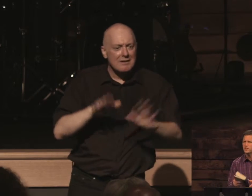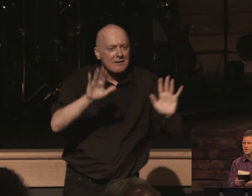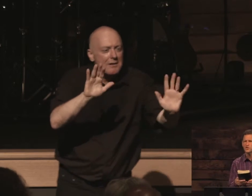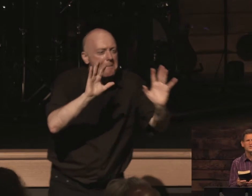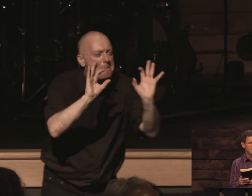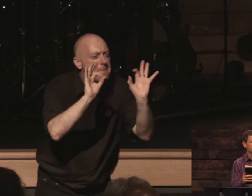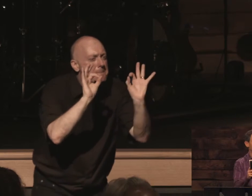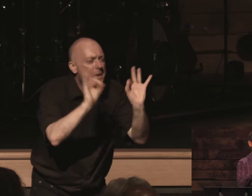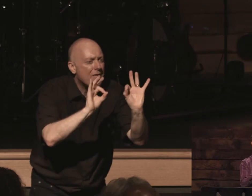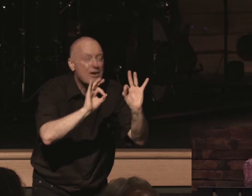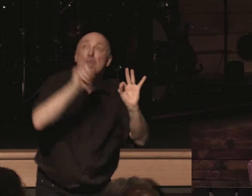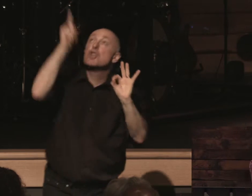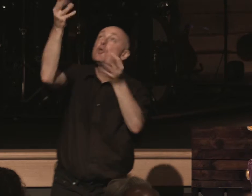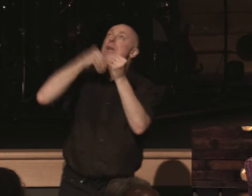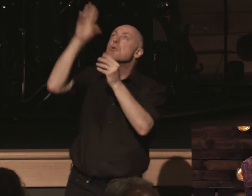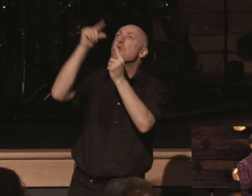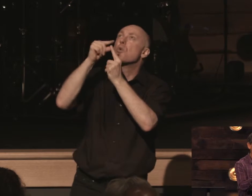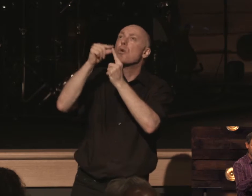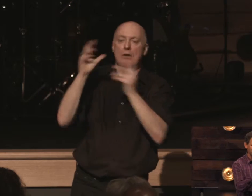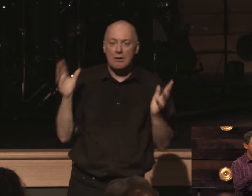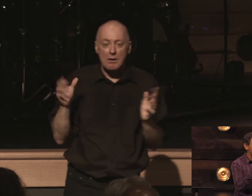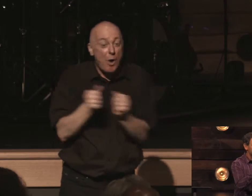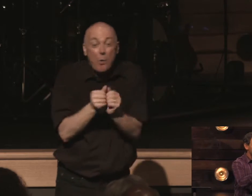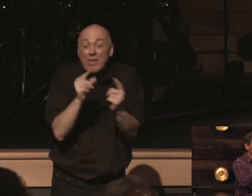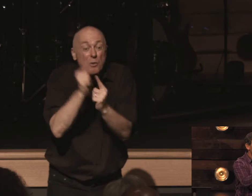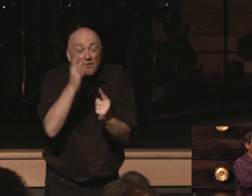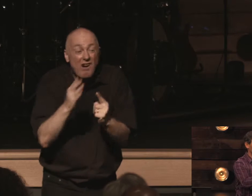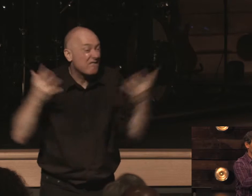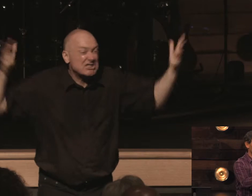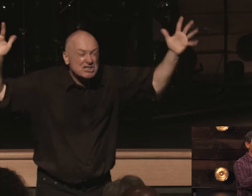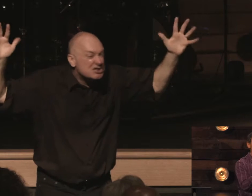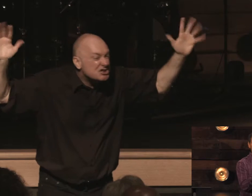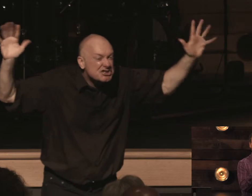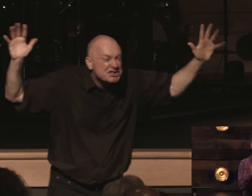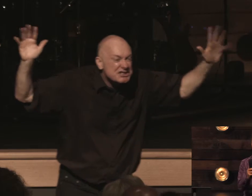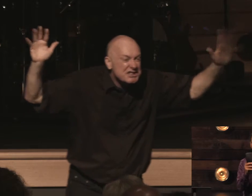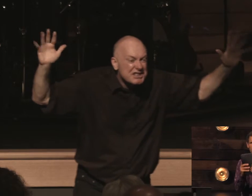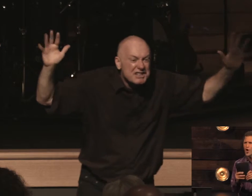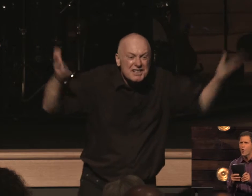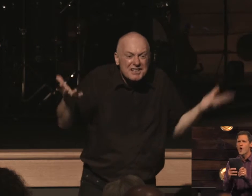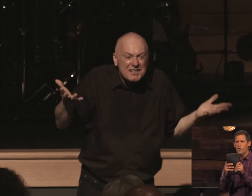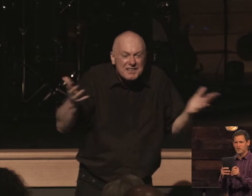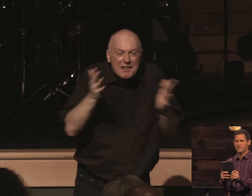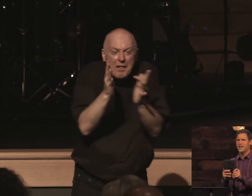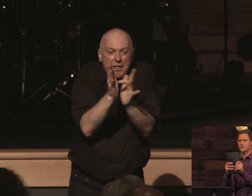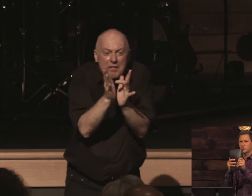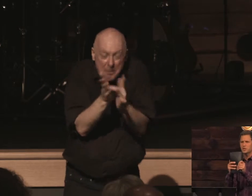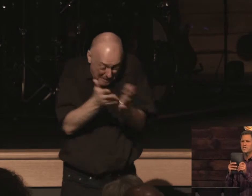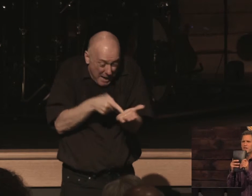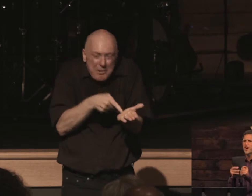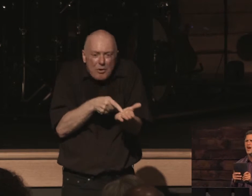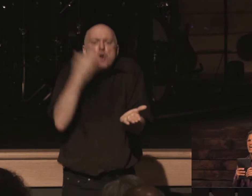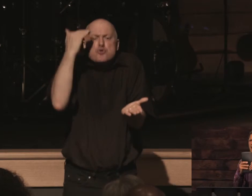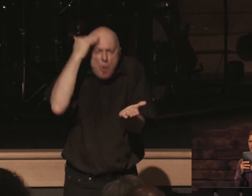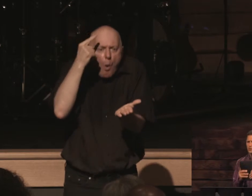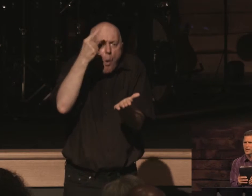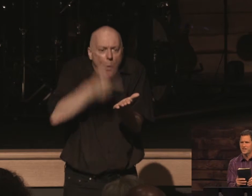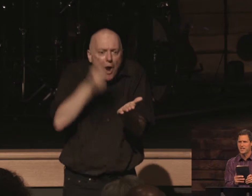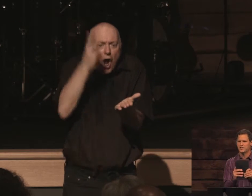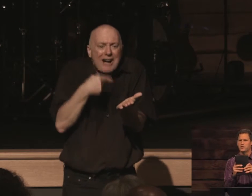thing that you gave me to understand without this man we're done this is the difference this book to know what it says and to believe that god has written this and